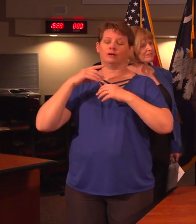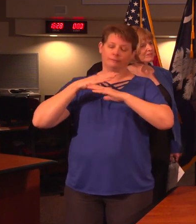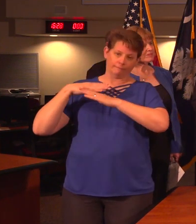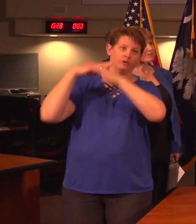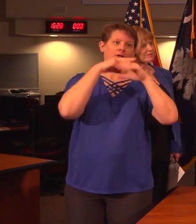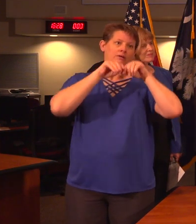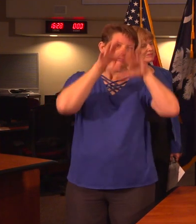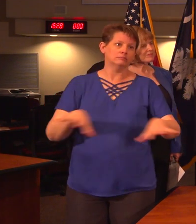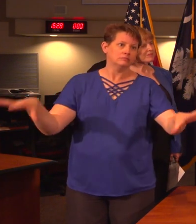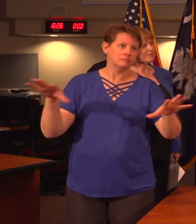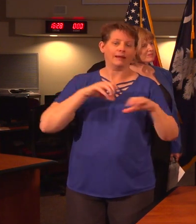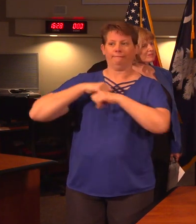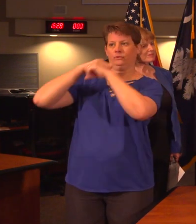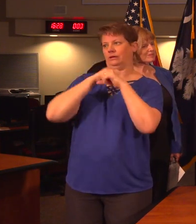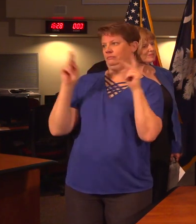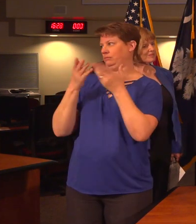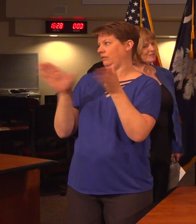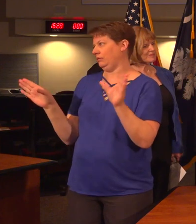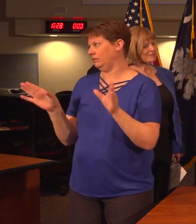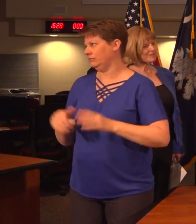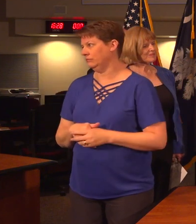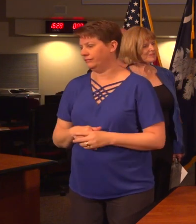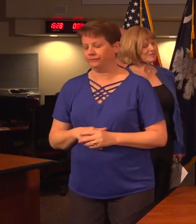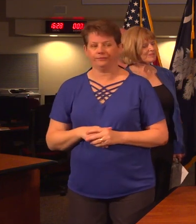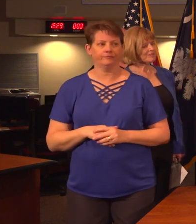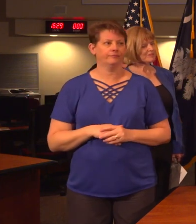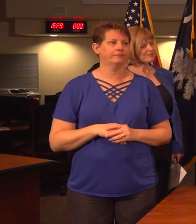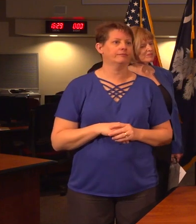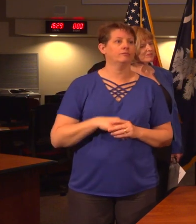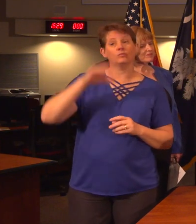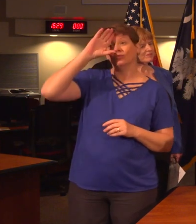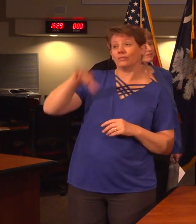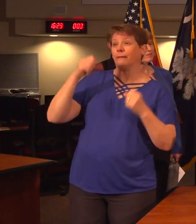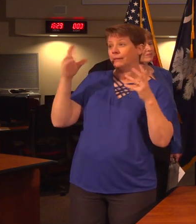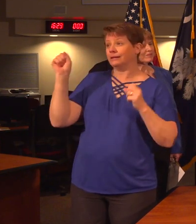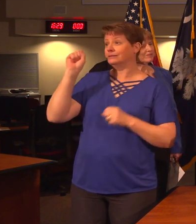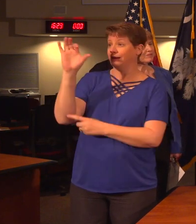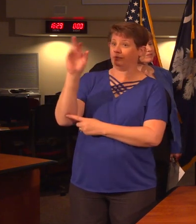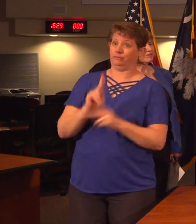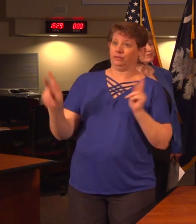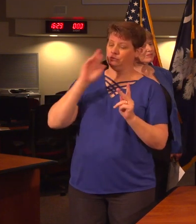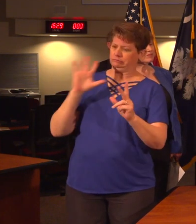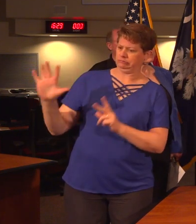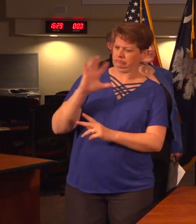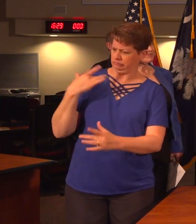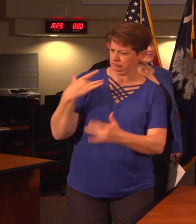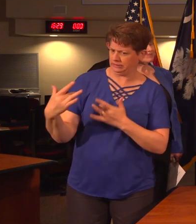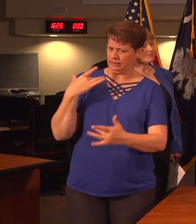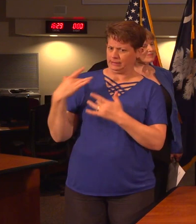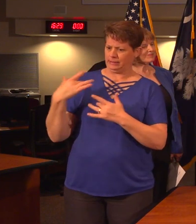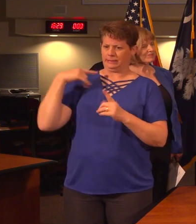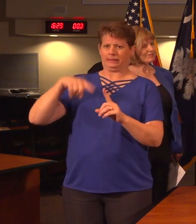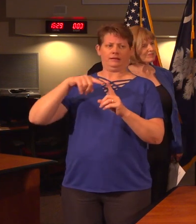the spread of disease and protecting the public health. We know that many South Carolinians are concerned about what impact this